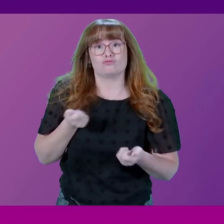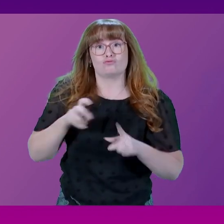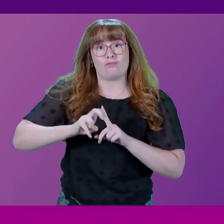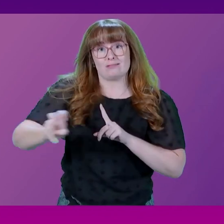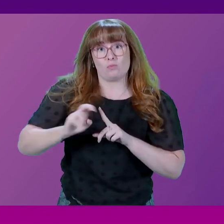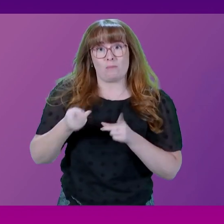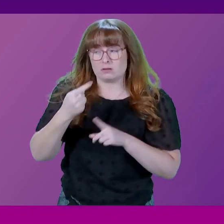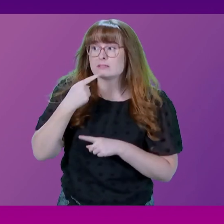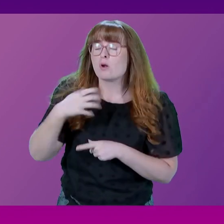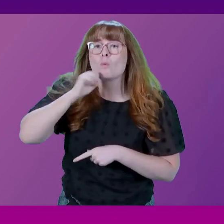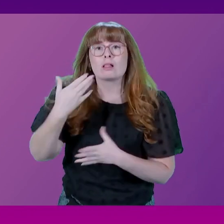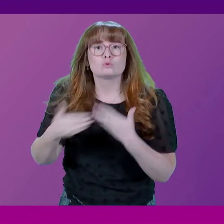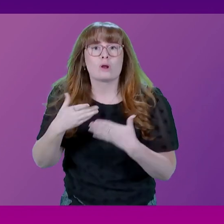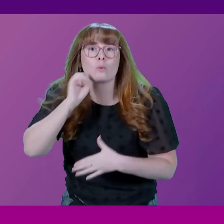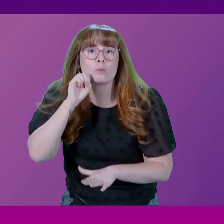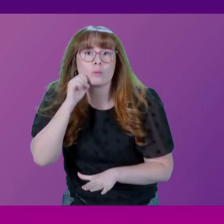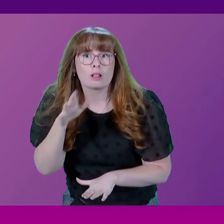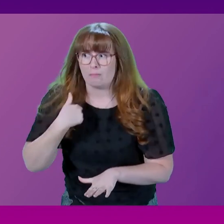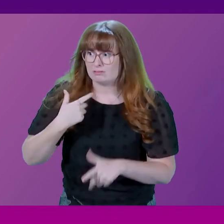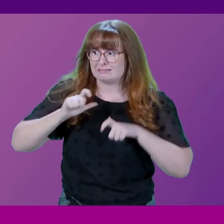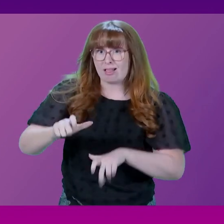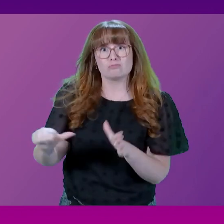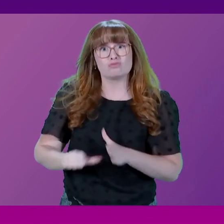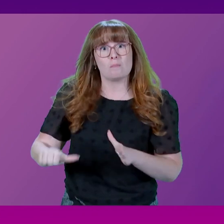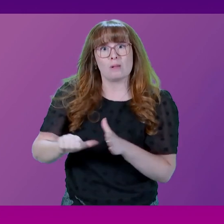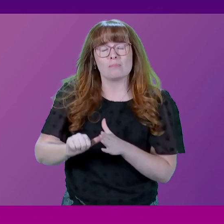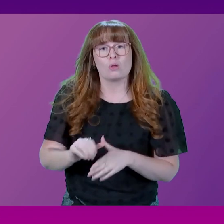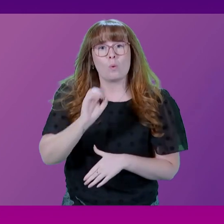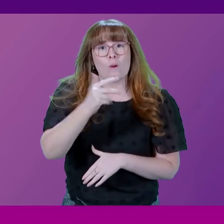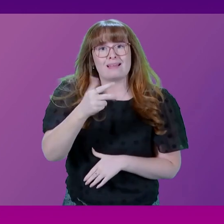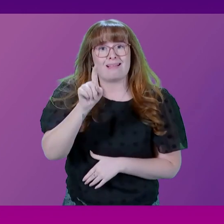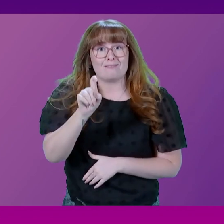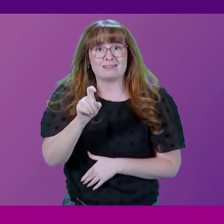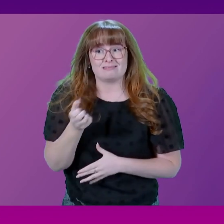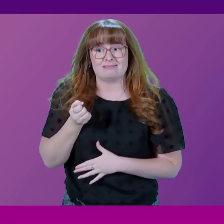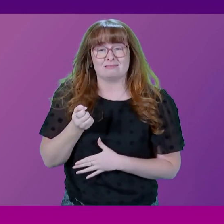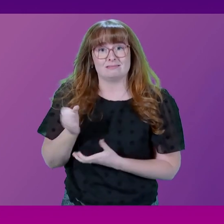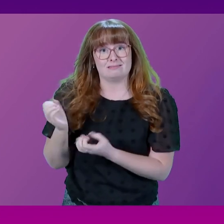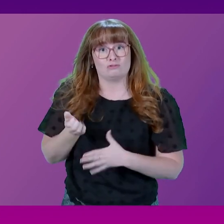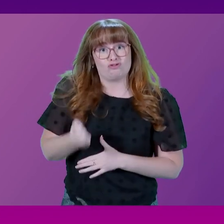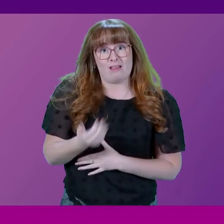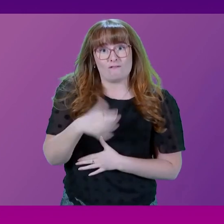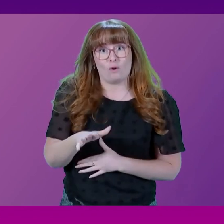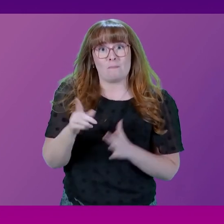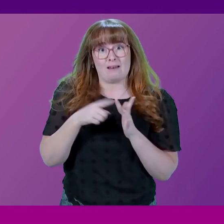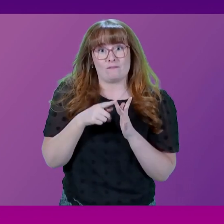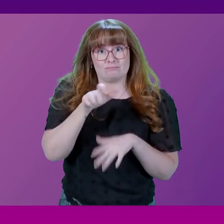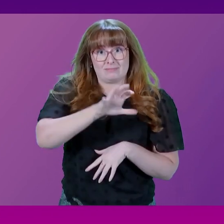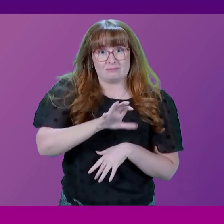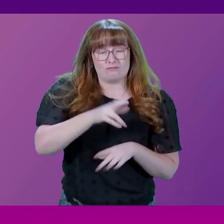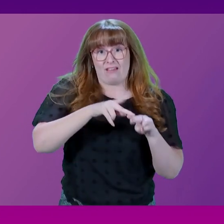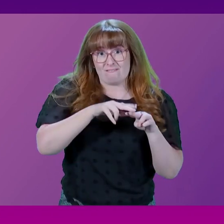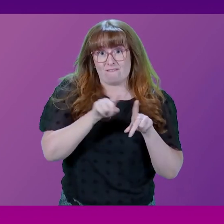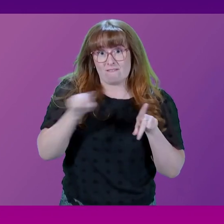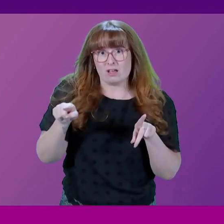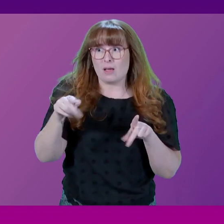that this would be resolved. But it continues. And today, for example, the 0811 service from Inverkeeling, a very busy service, had just two carriages,